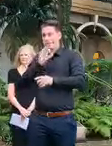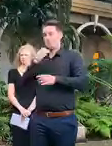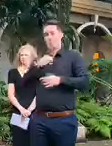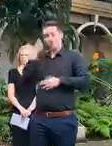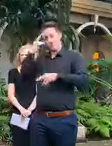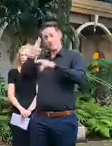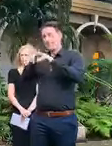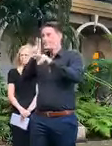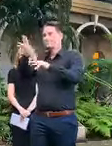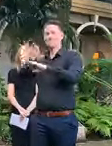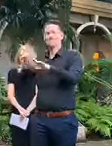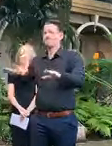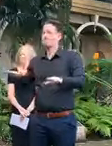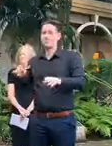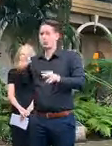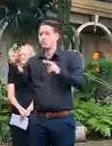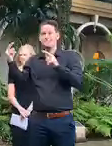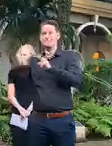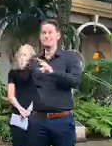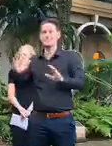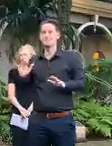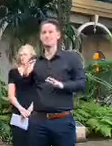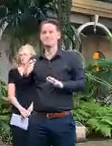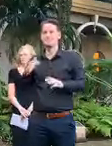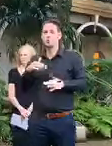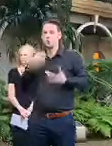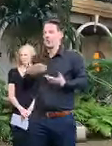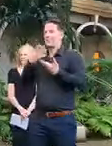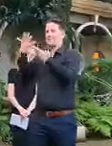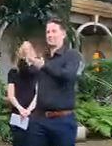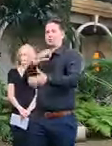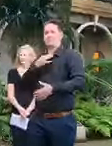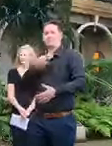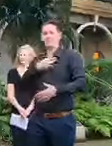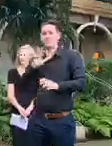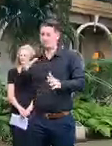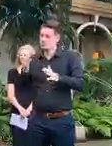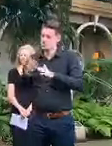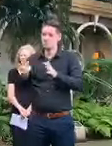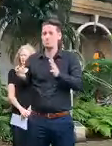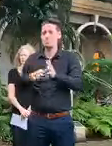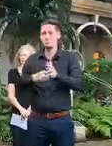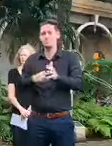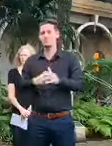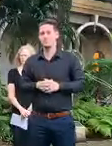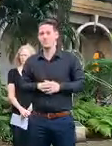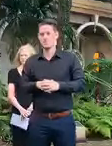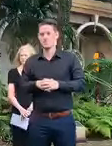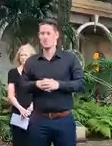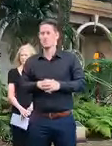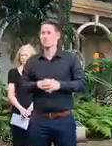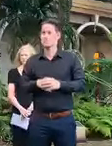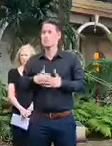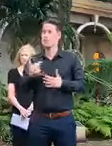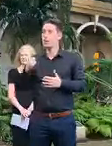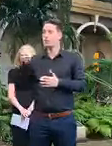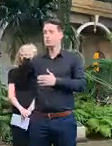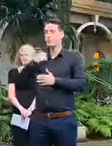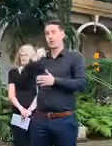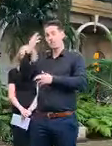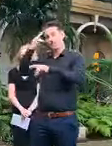I am not seeing my parents. This is how important it is. And now I'm asking my parents